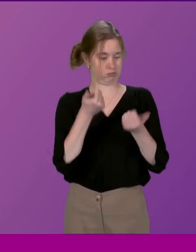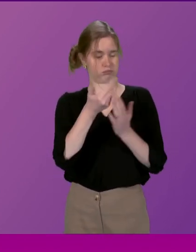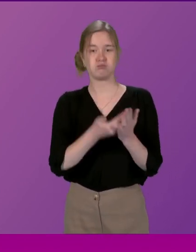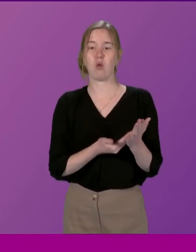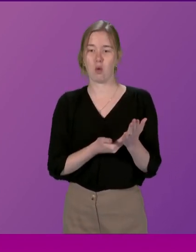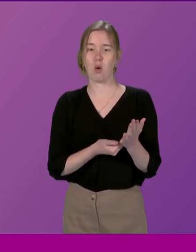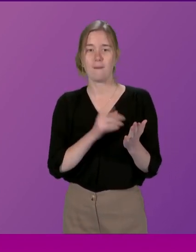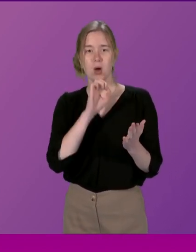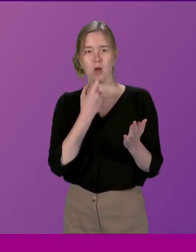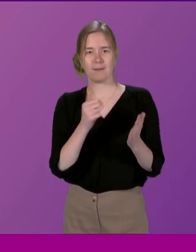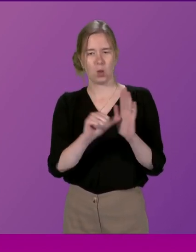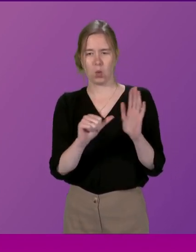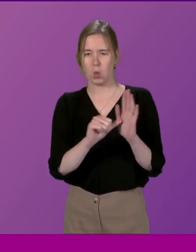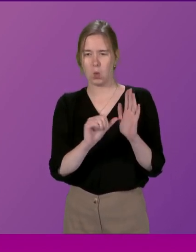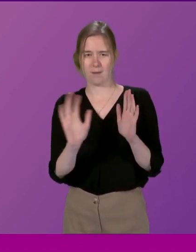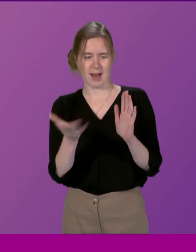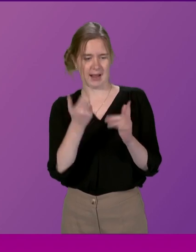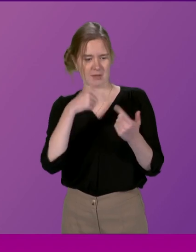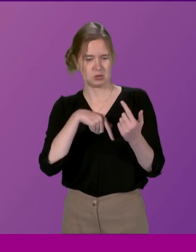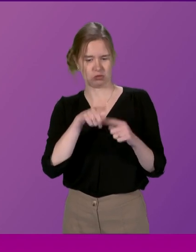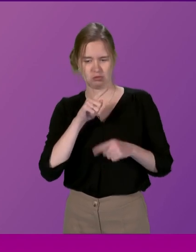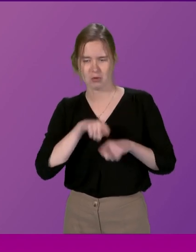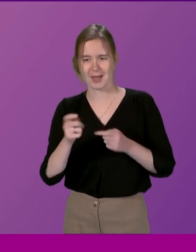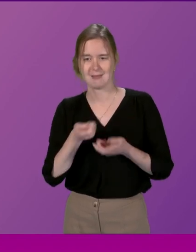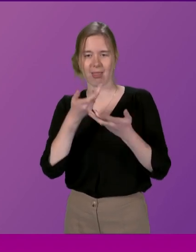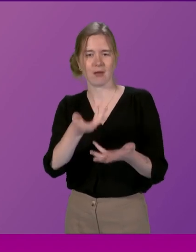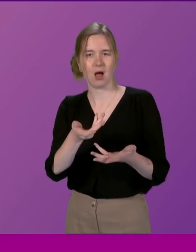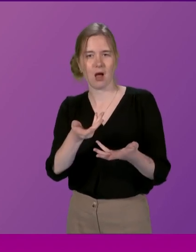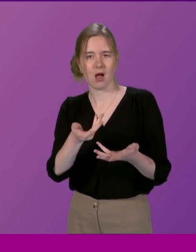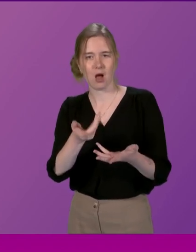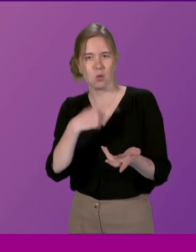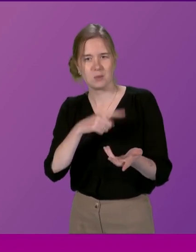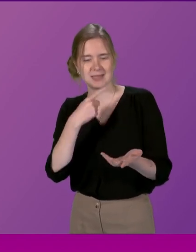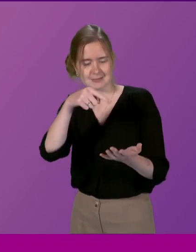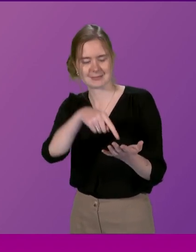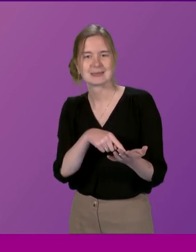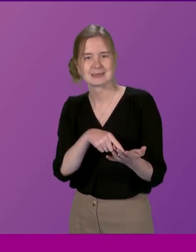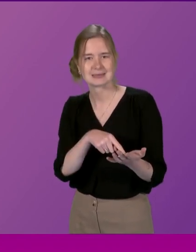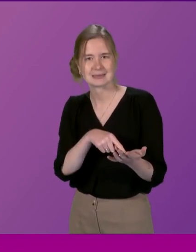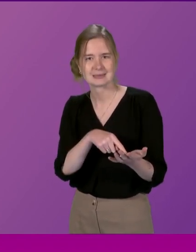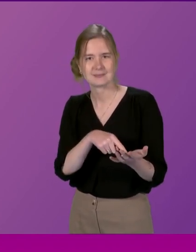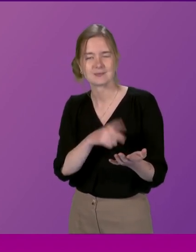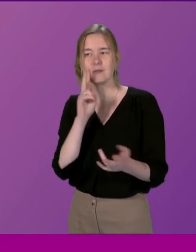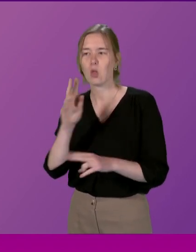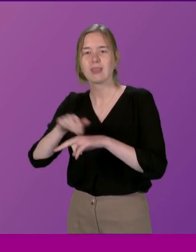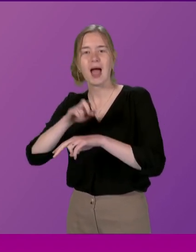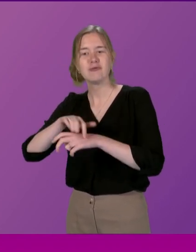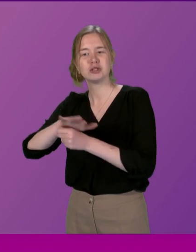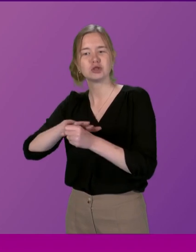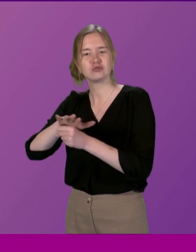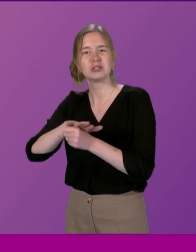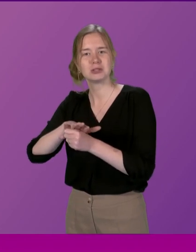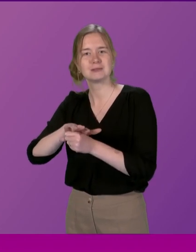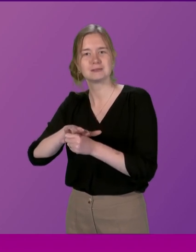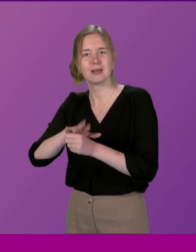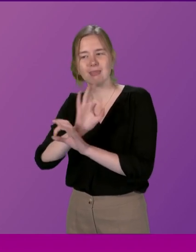But it's going to be very difficult for any of us in here to deliver on what was said in there When you look at the Irish scenario They asked